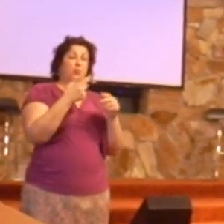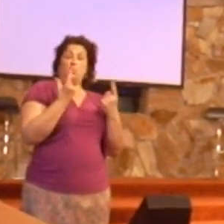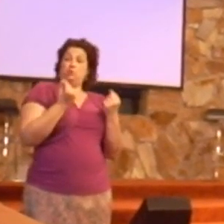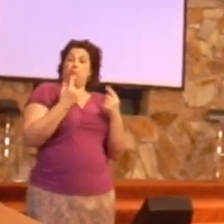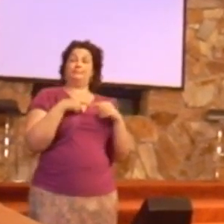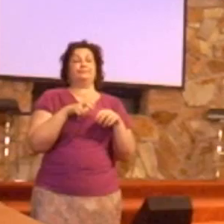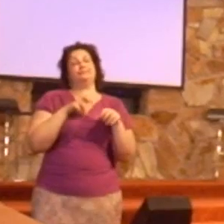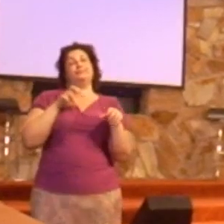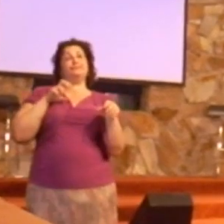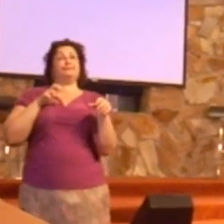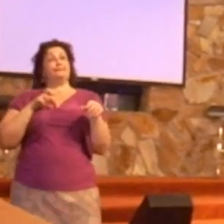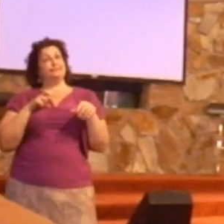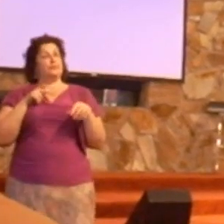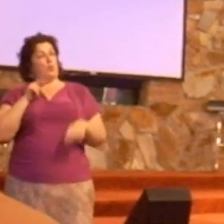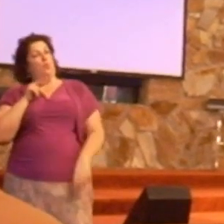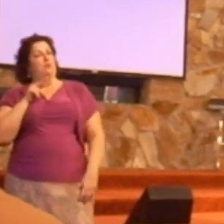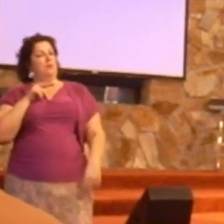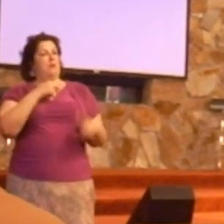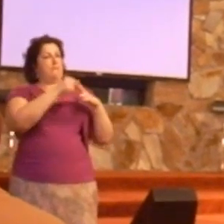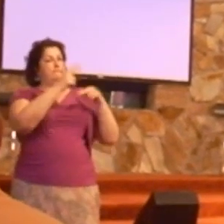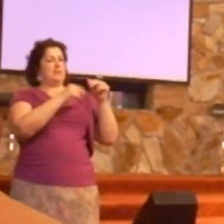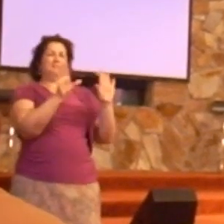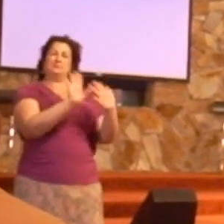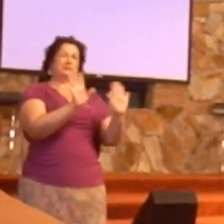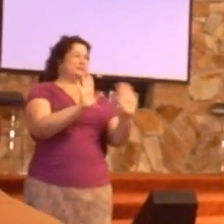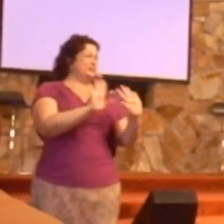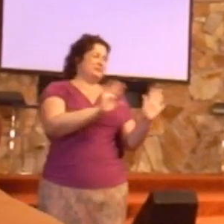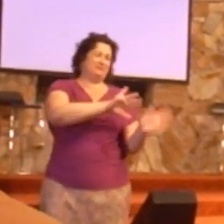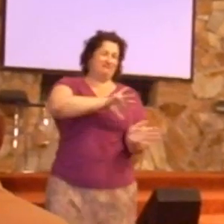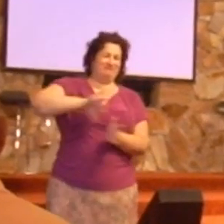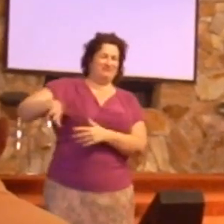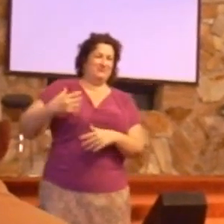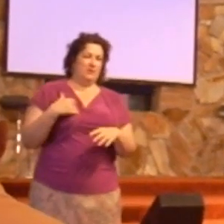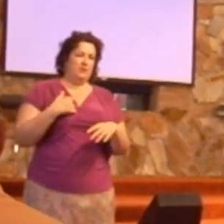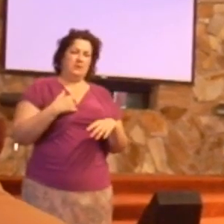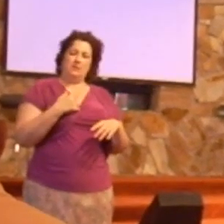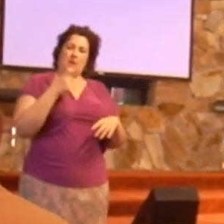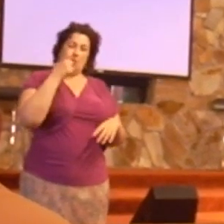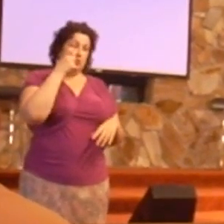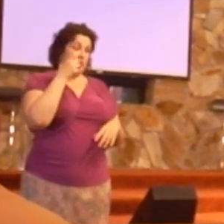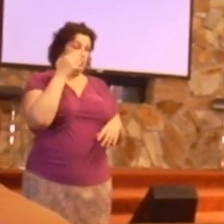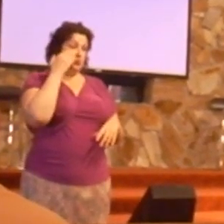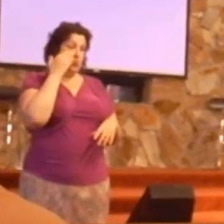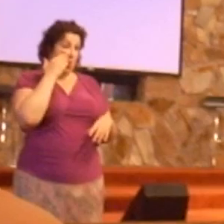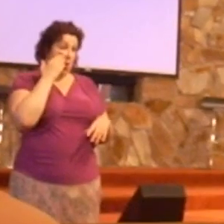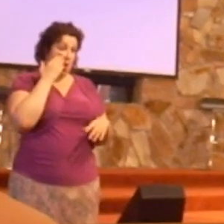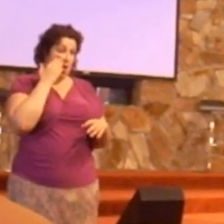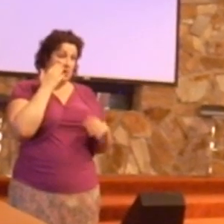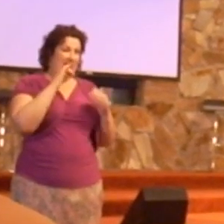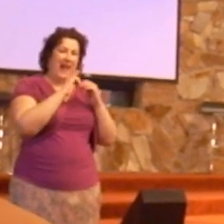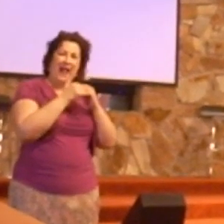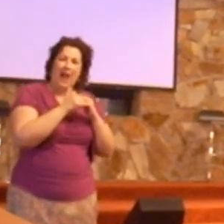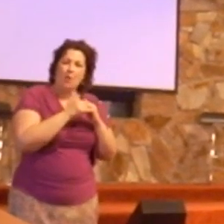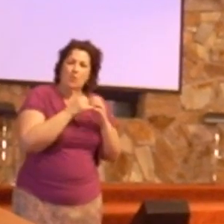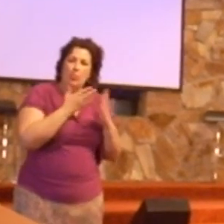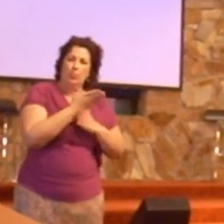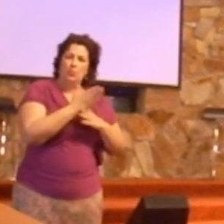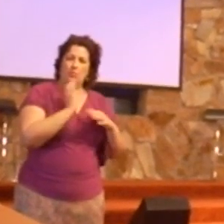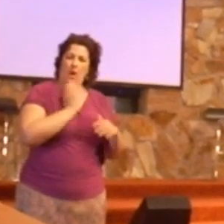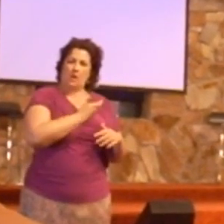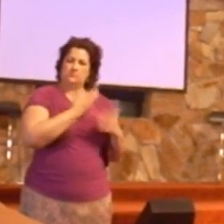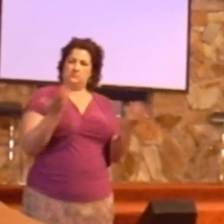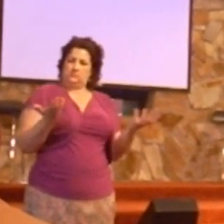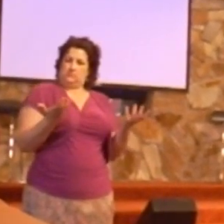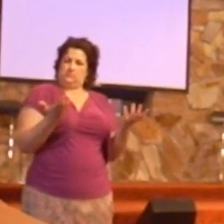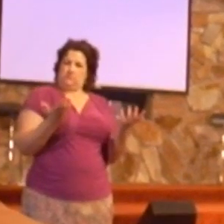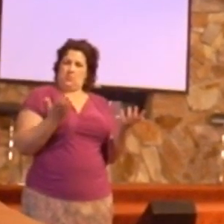No, what we need to understand is that the Lord is building his church through us. We